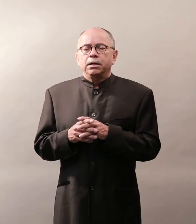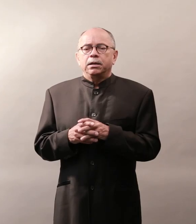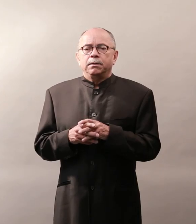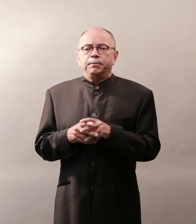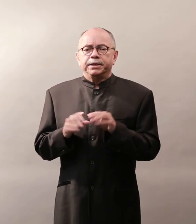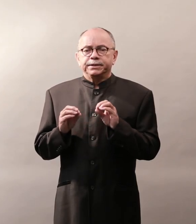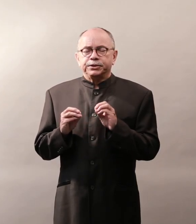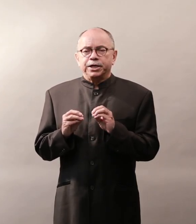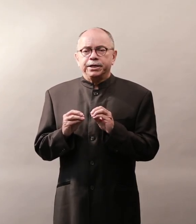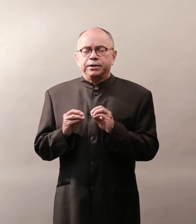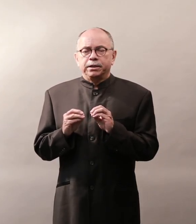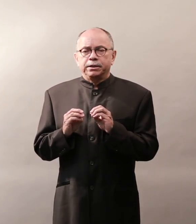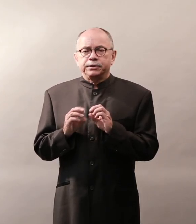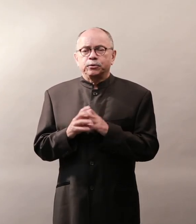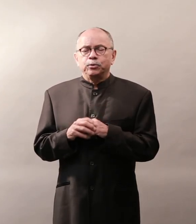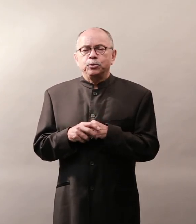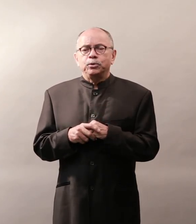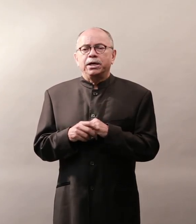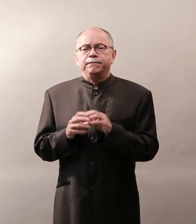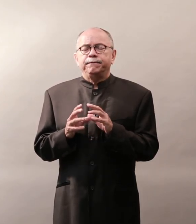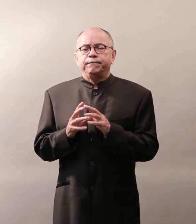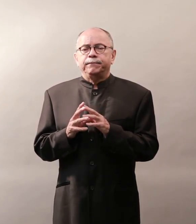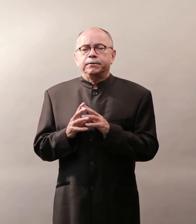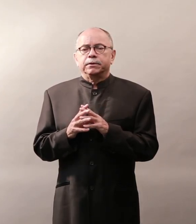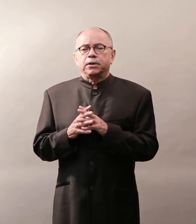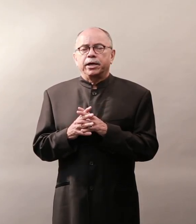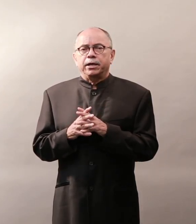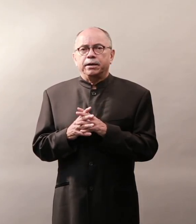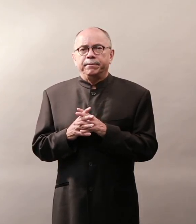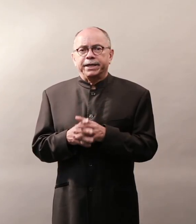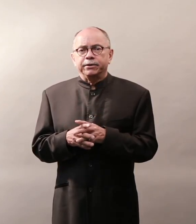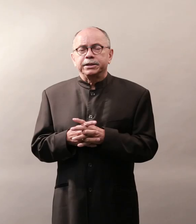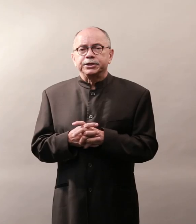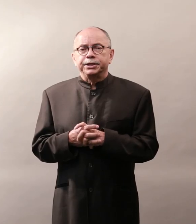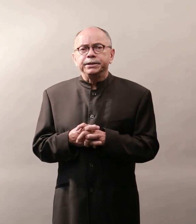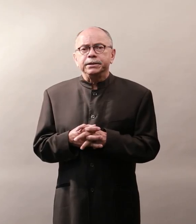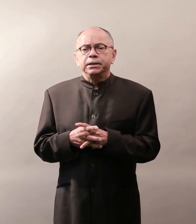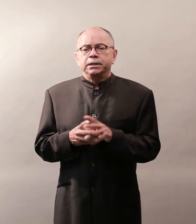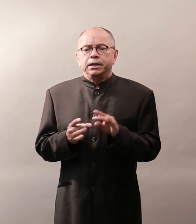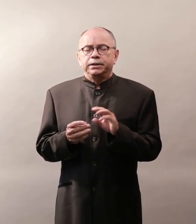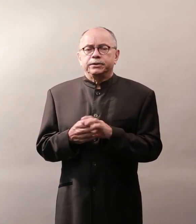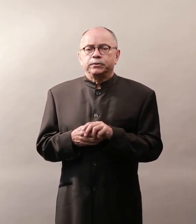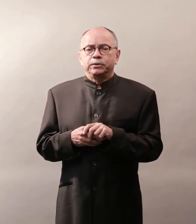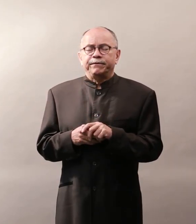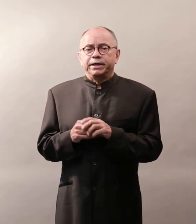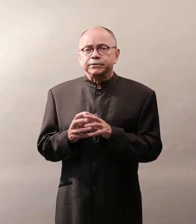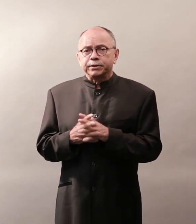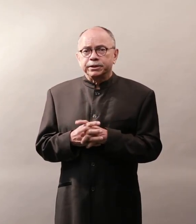Because the School of Mechanical Engineering and the School of Electrical